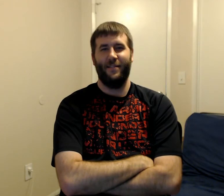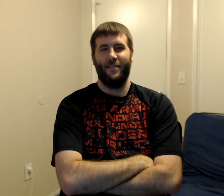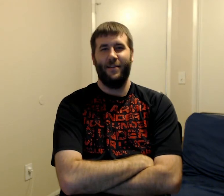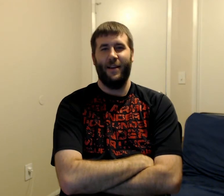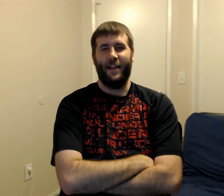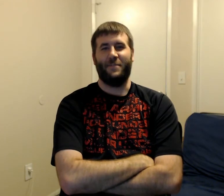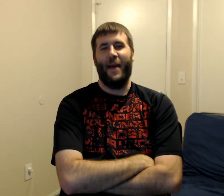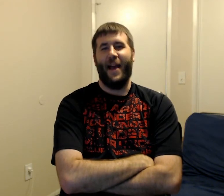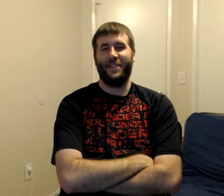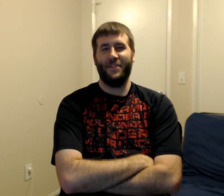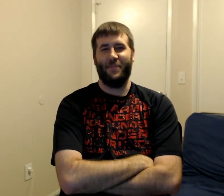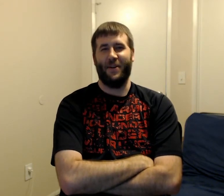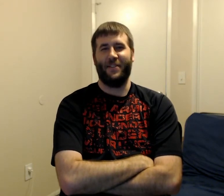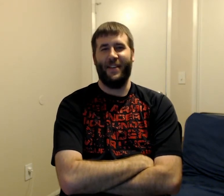it's maxill's birthday